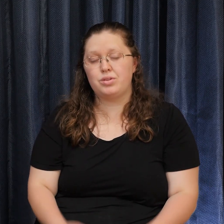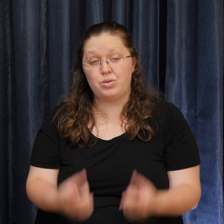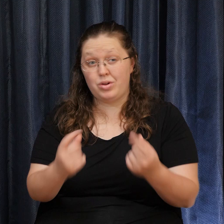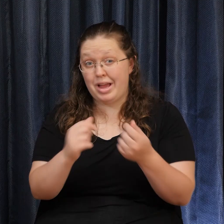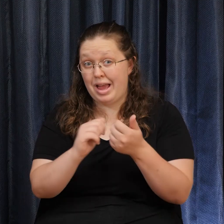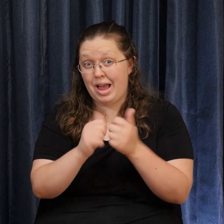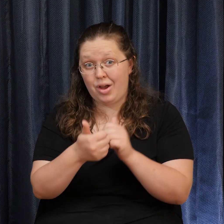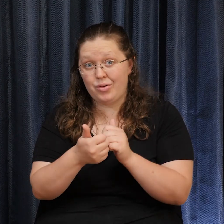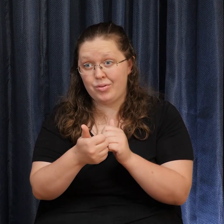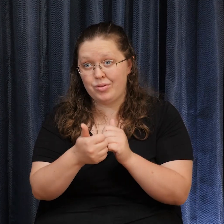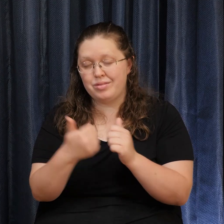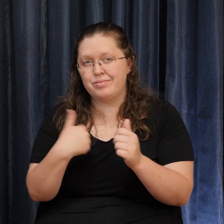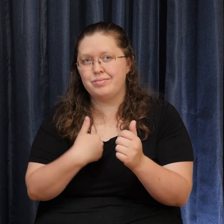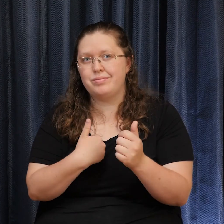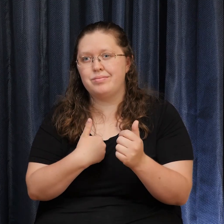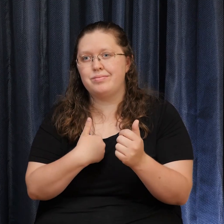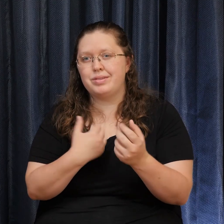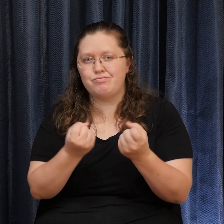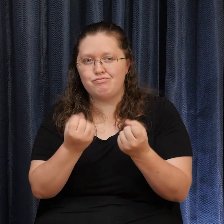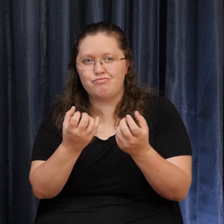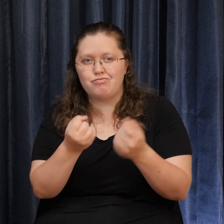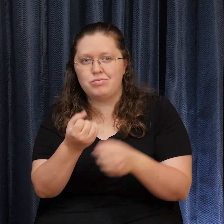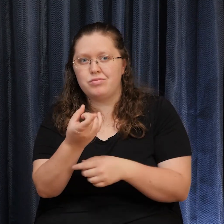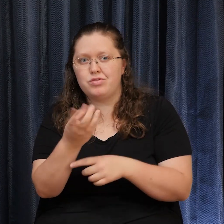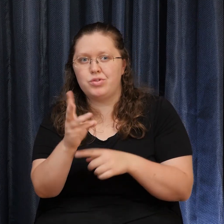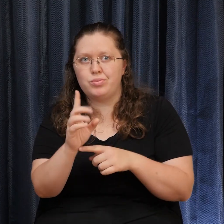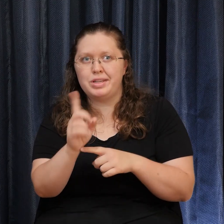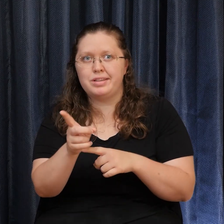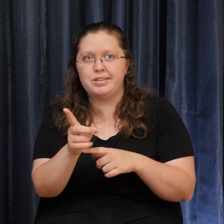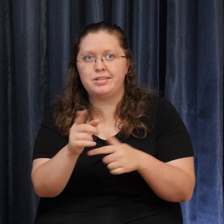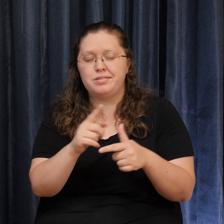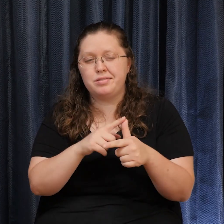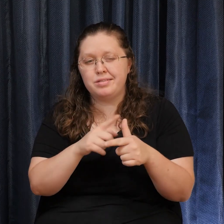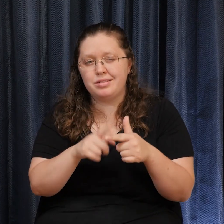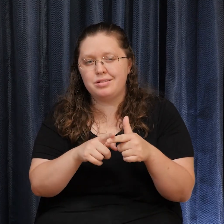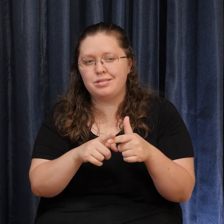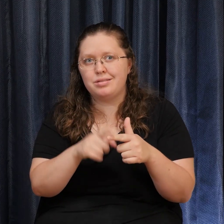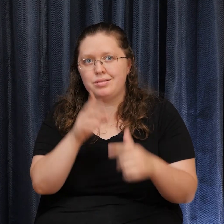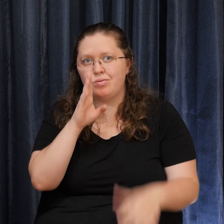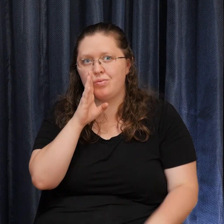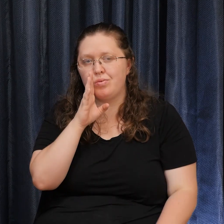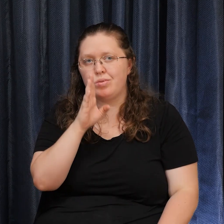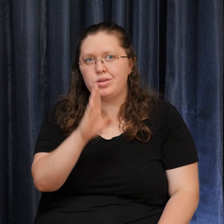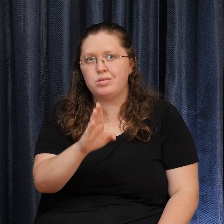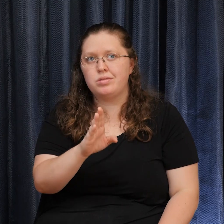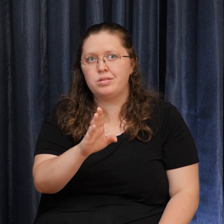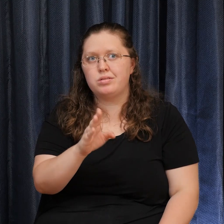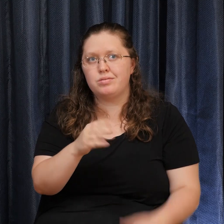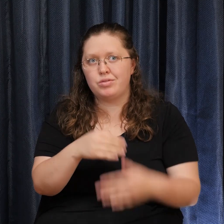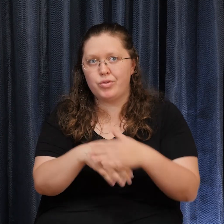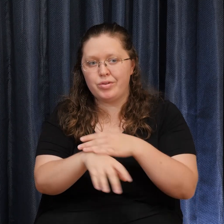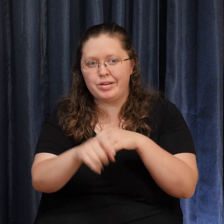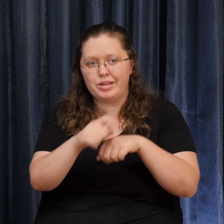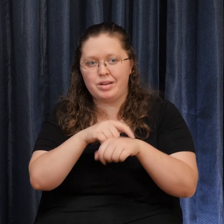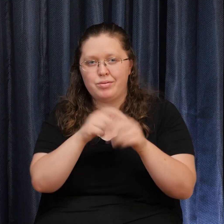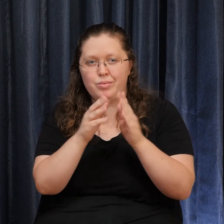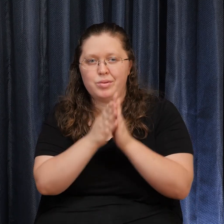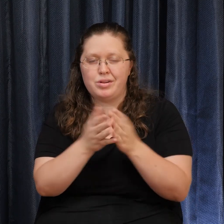about it For a couple of minutes And then we will And Into a time Of prayer And meditation And I will lead you